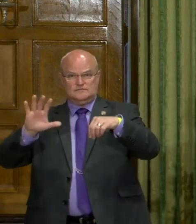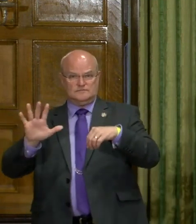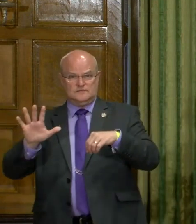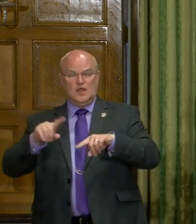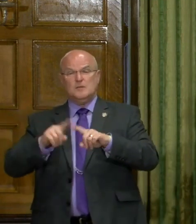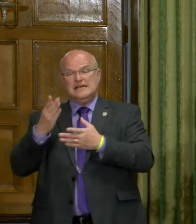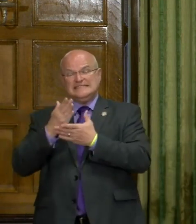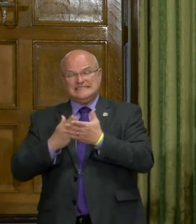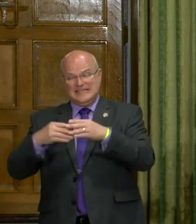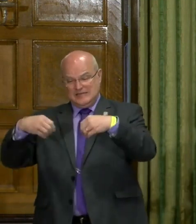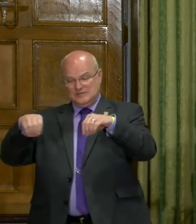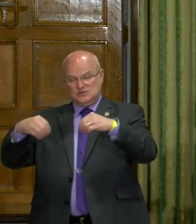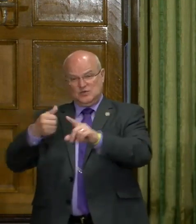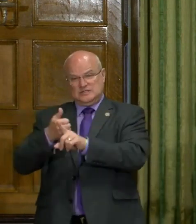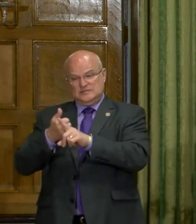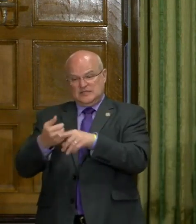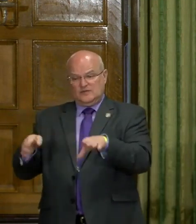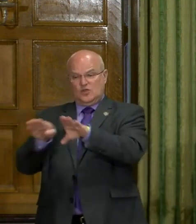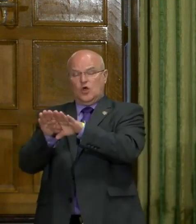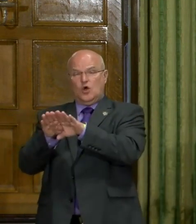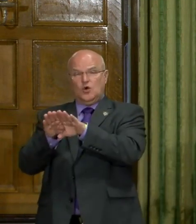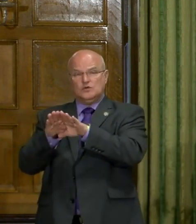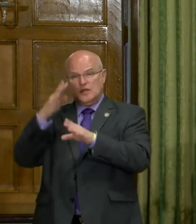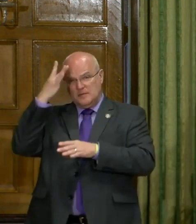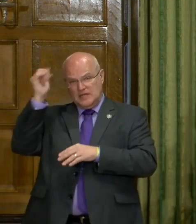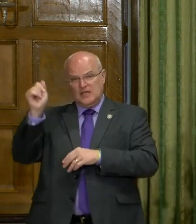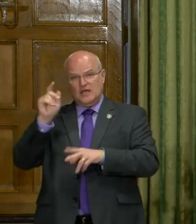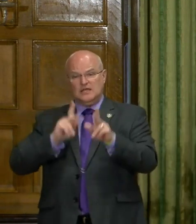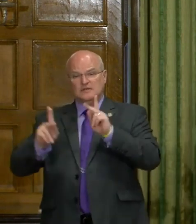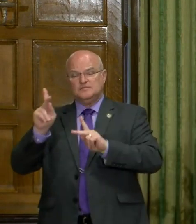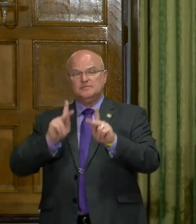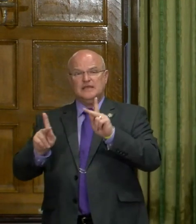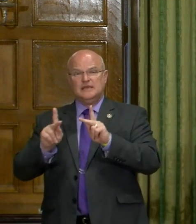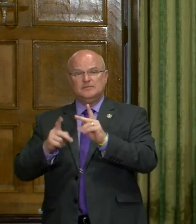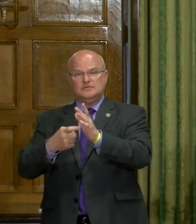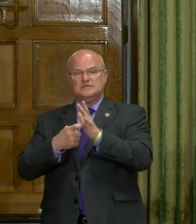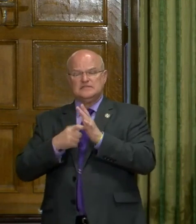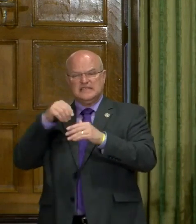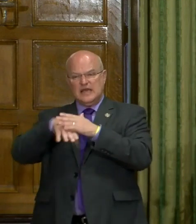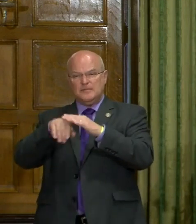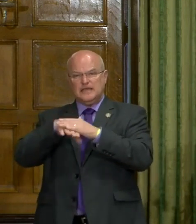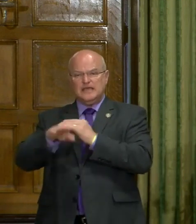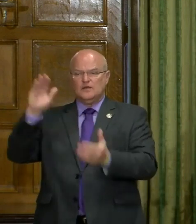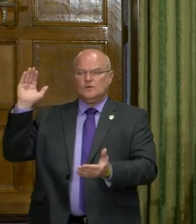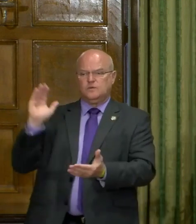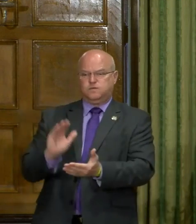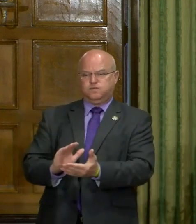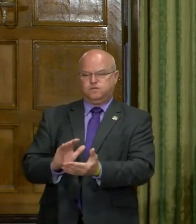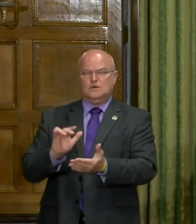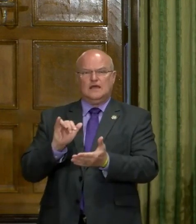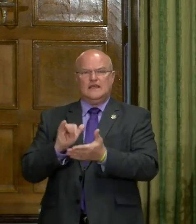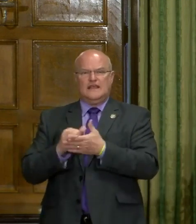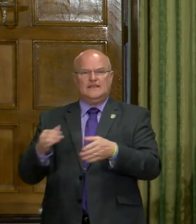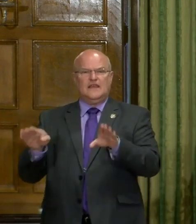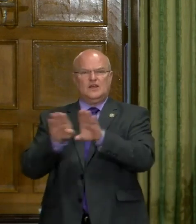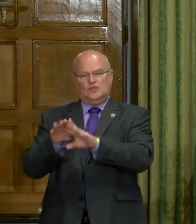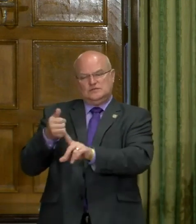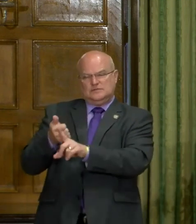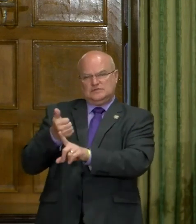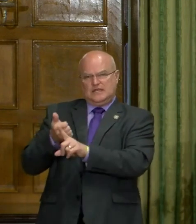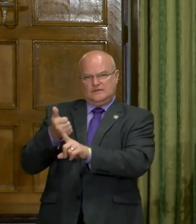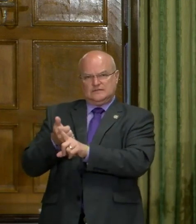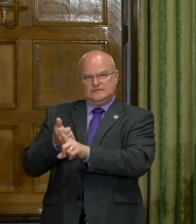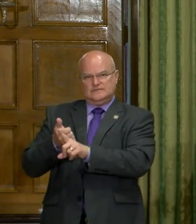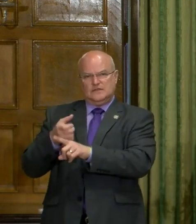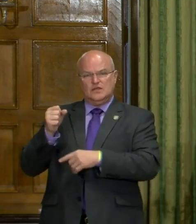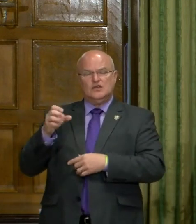But some retail shops closed because customer demand was so low, uh, that they closed on their own.